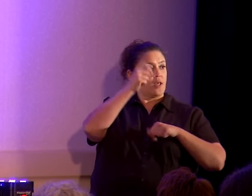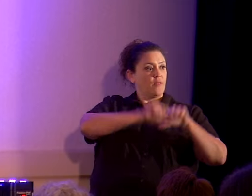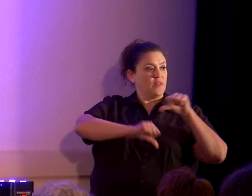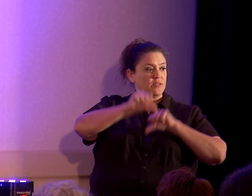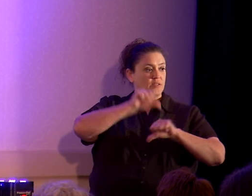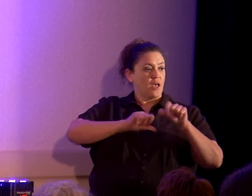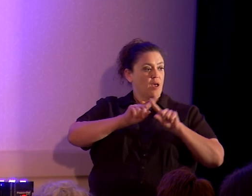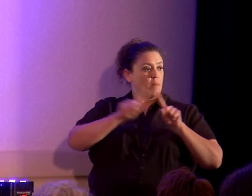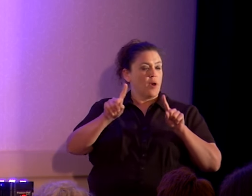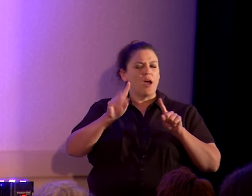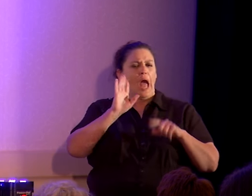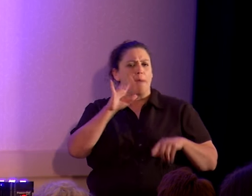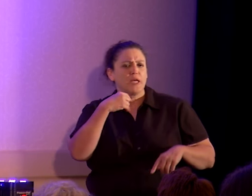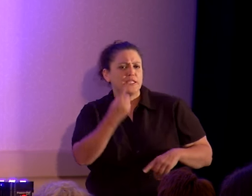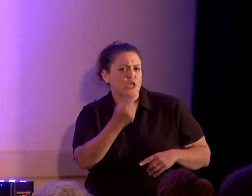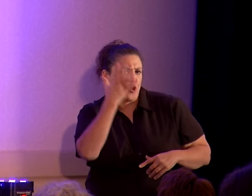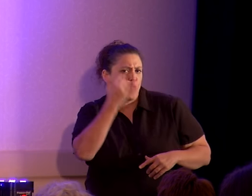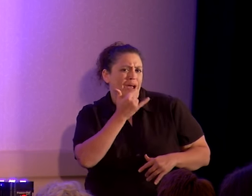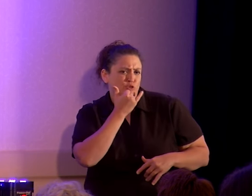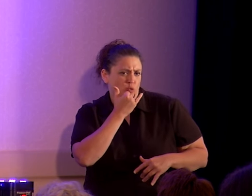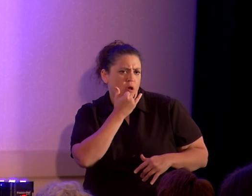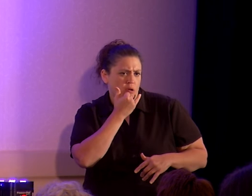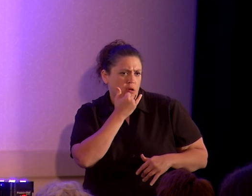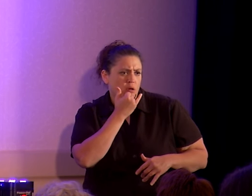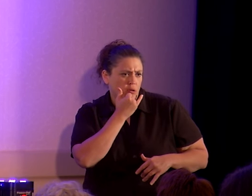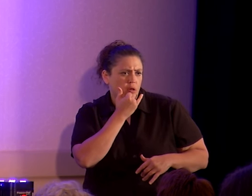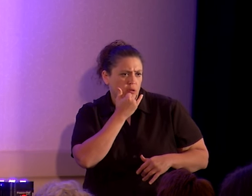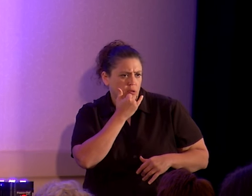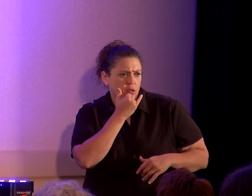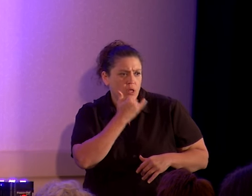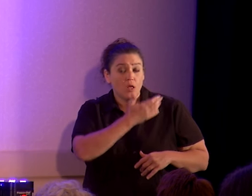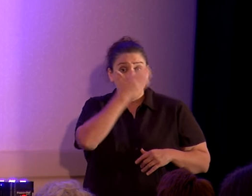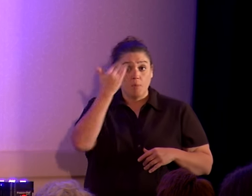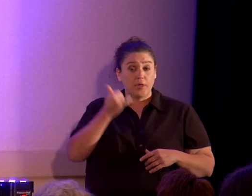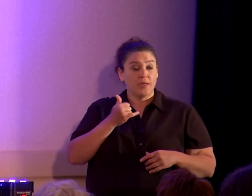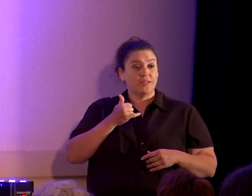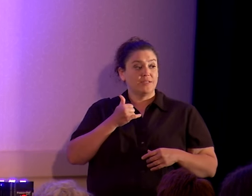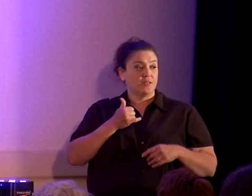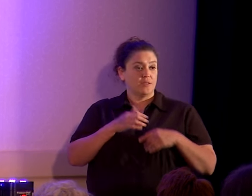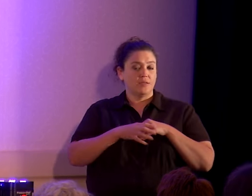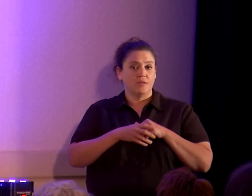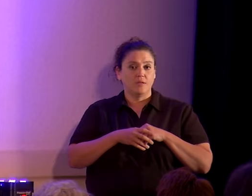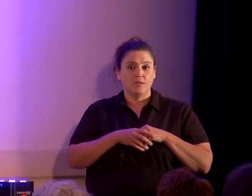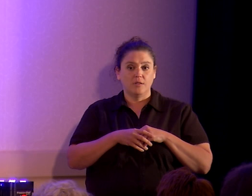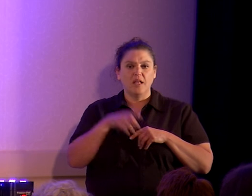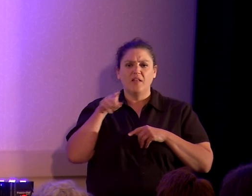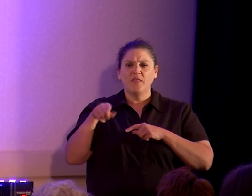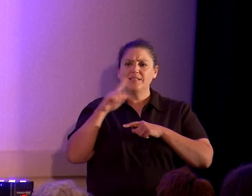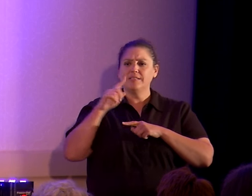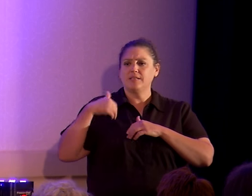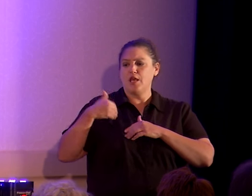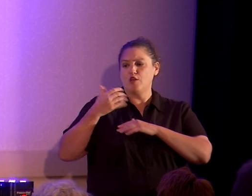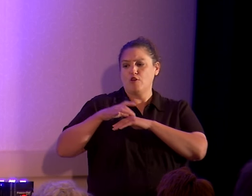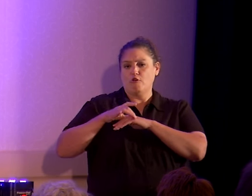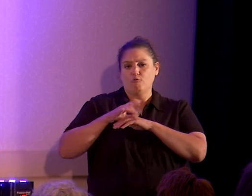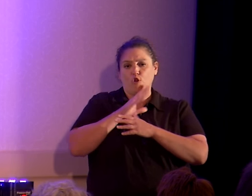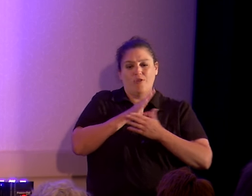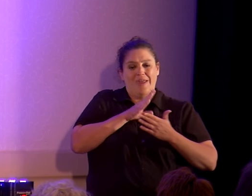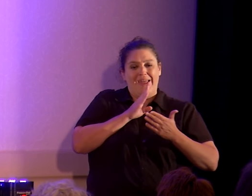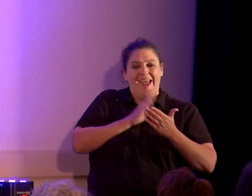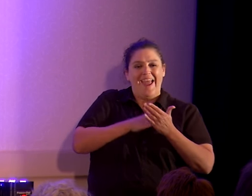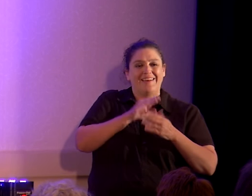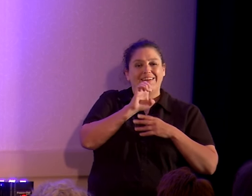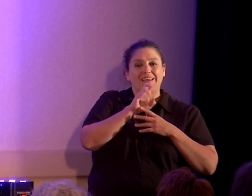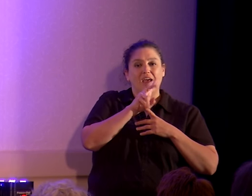but let me tell you why it's wrong. Because this is a young earth anti-evolution church that